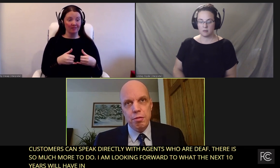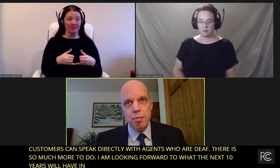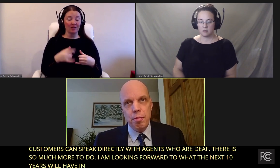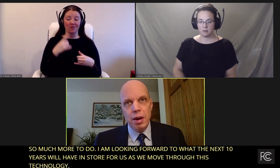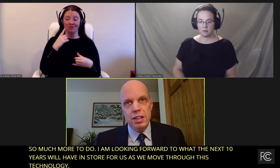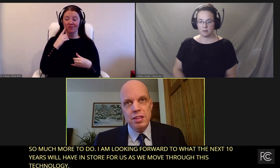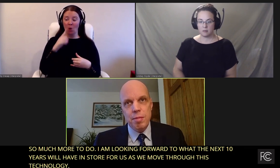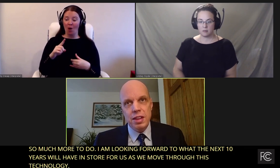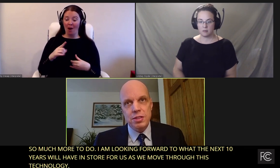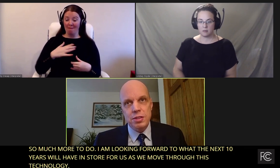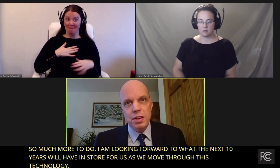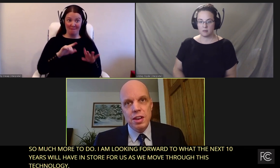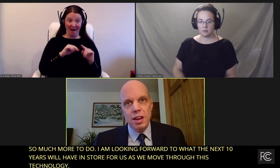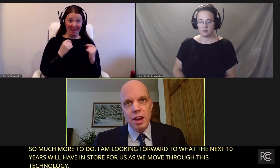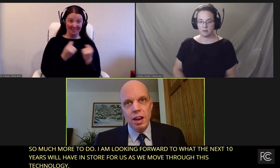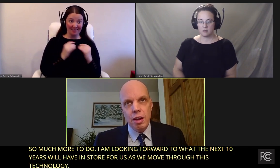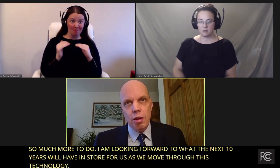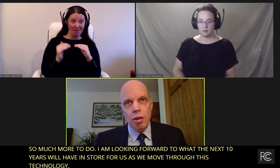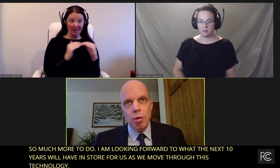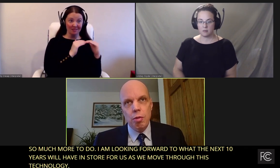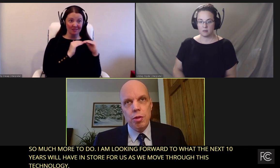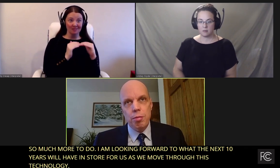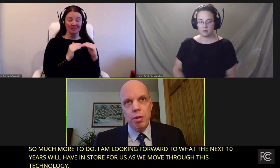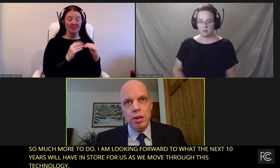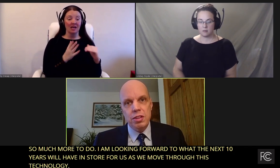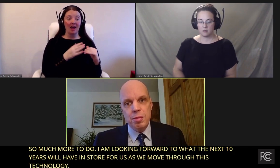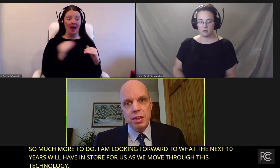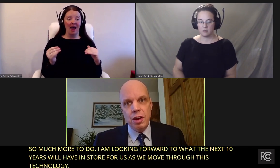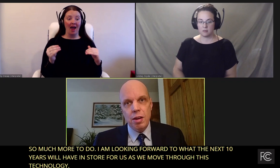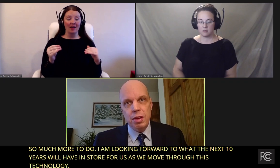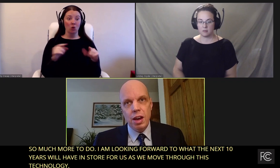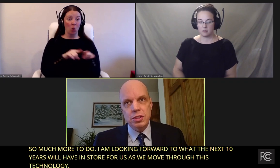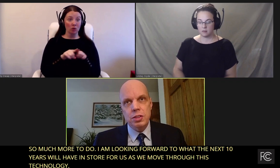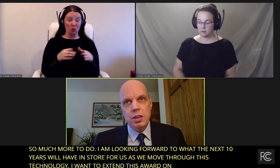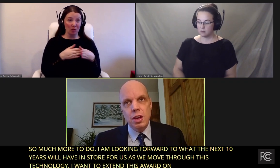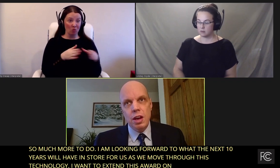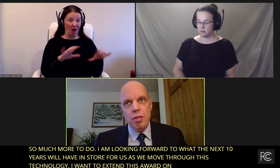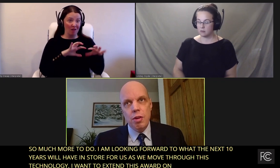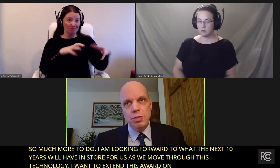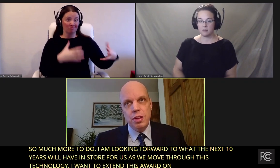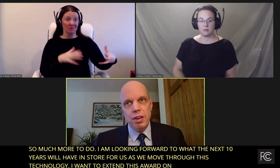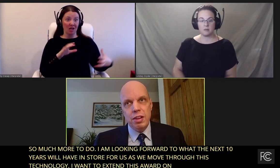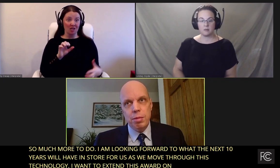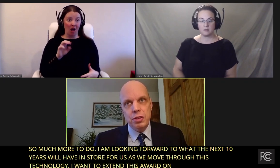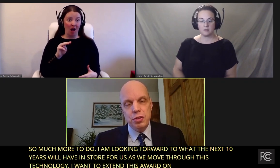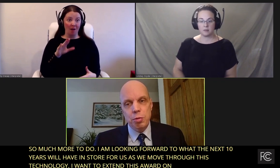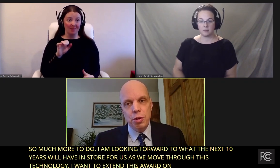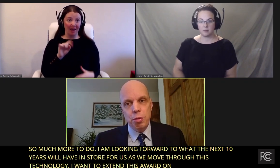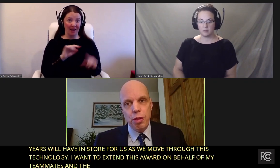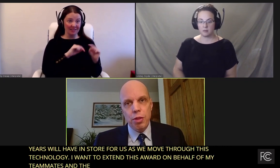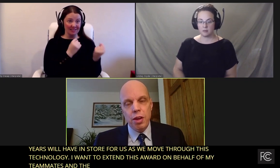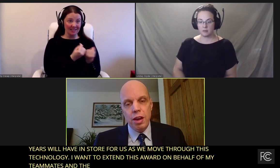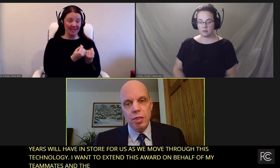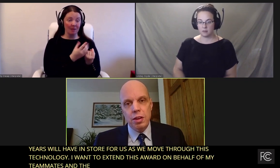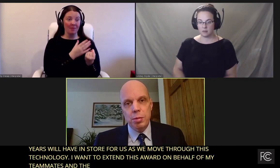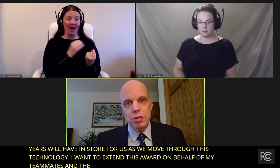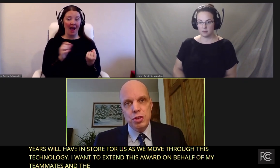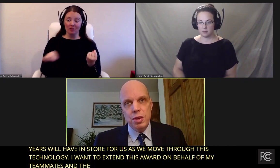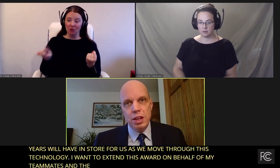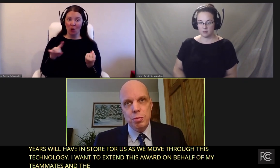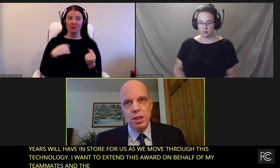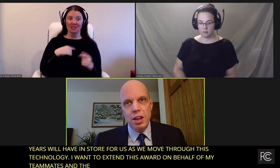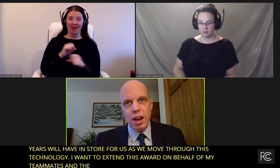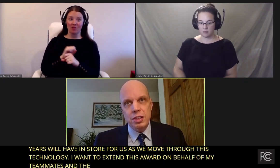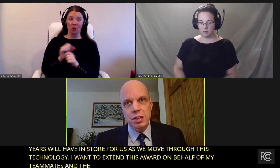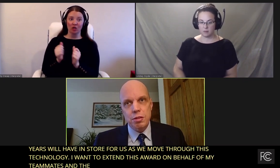of my teammates and the broader team at Comcast and those that I've had the pleasure to work with at the